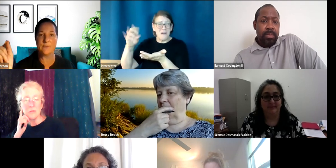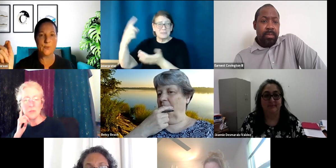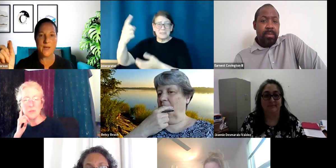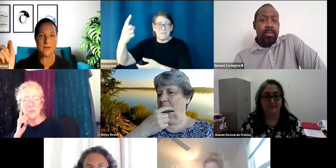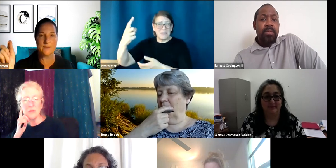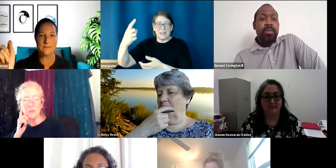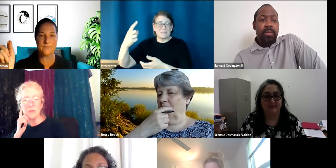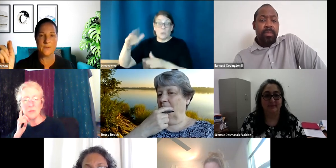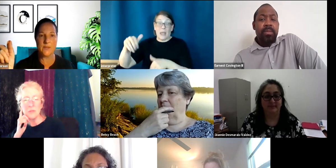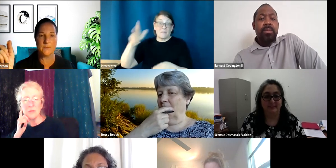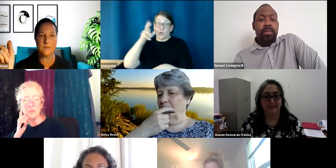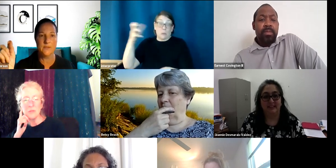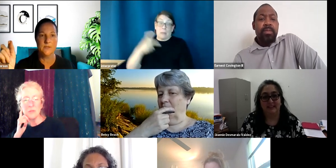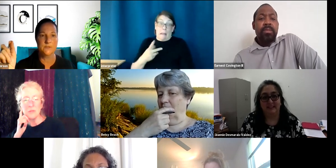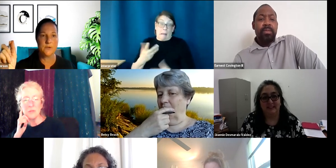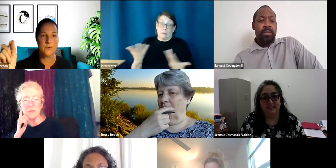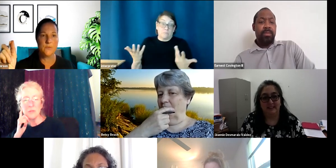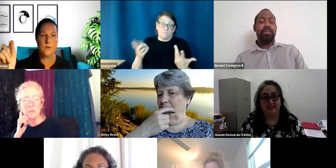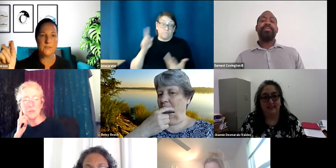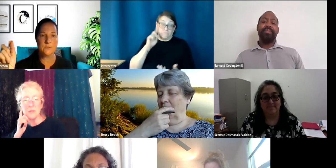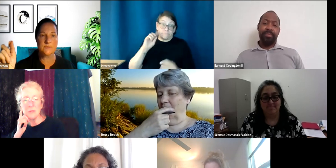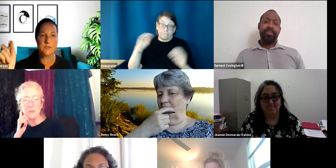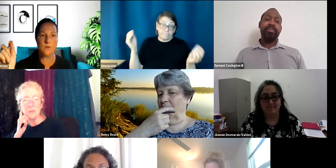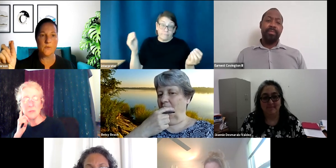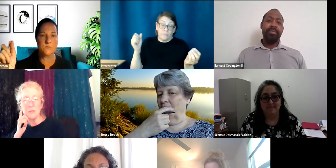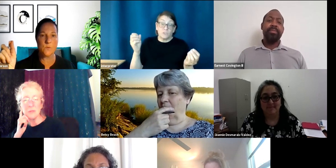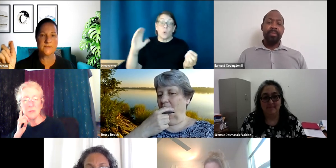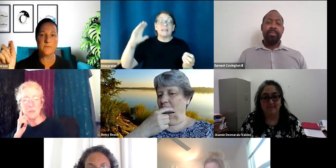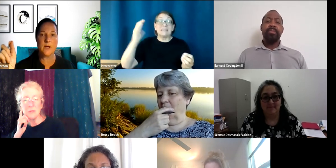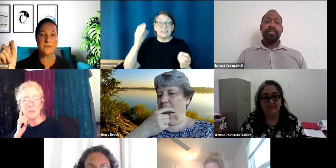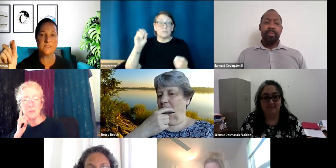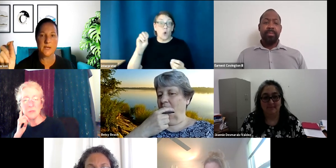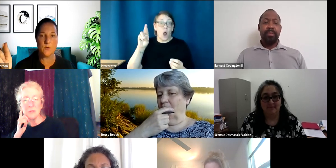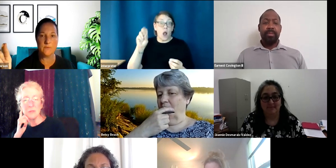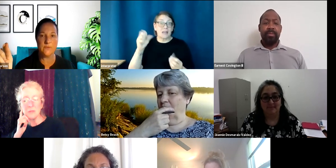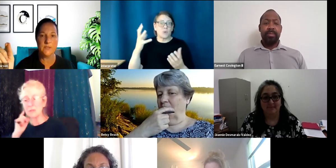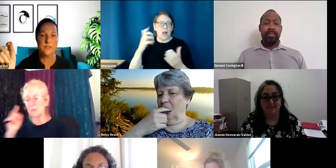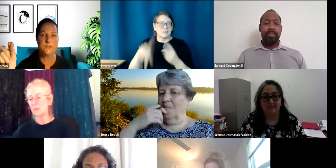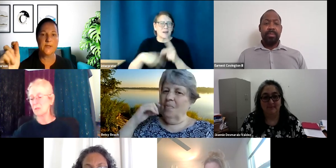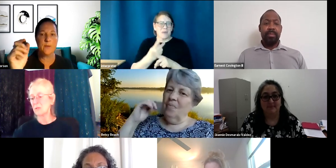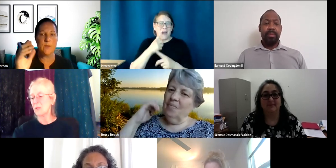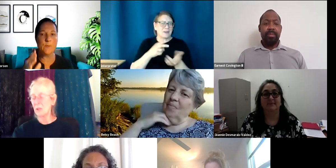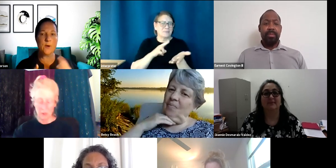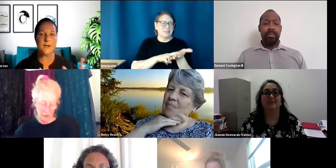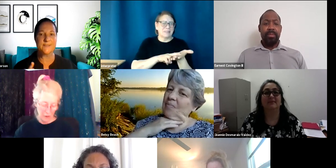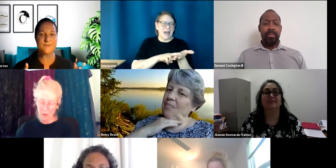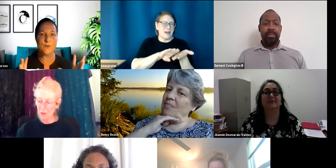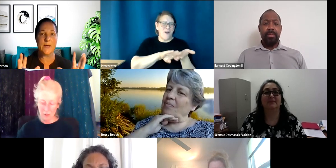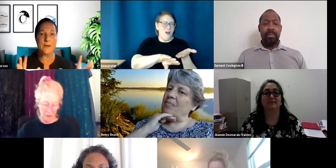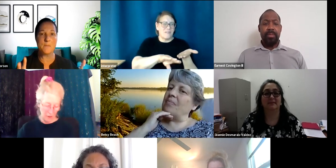we haven't heard back from them. So it looks like ORS wants some kind of sign off. So again, we've been working on this for about